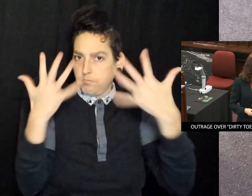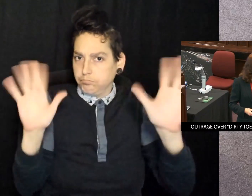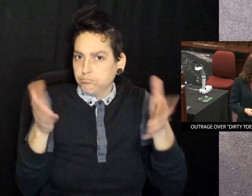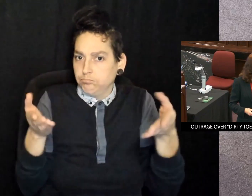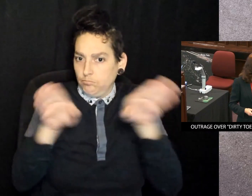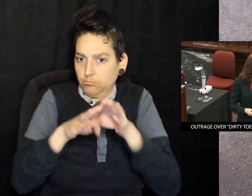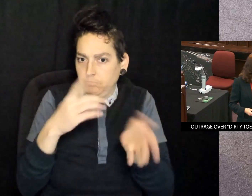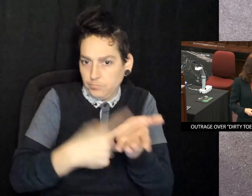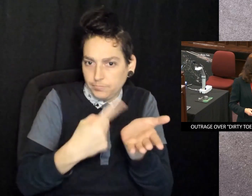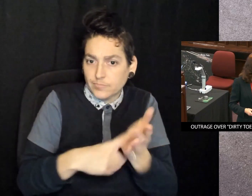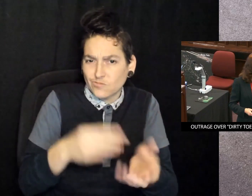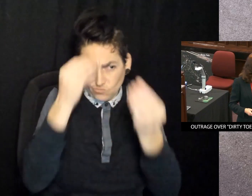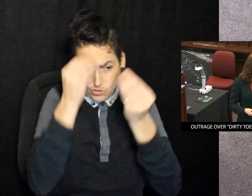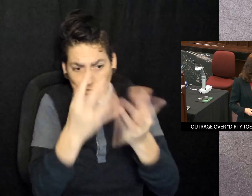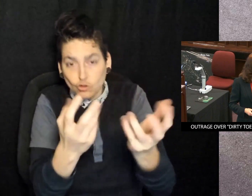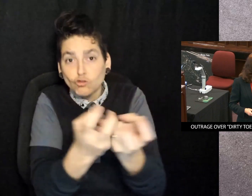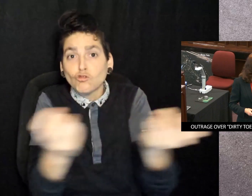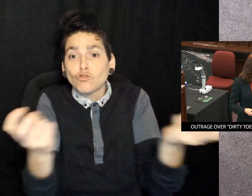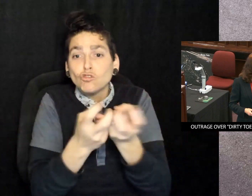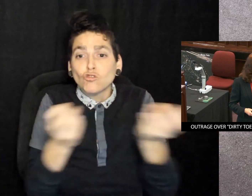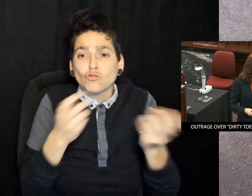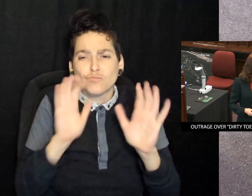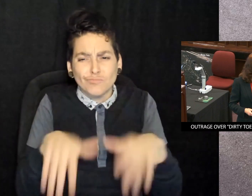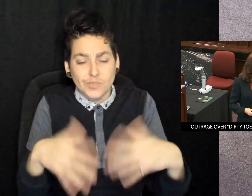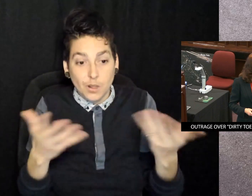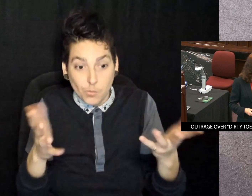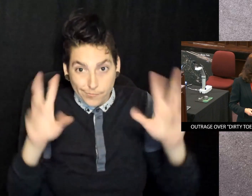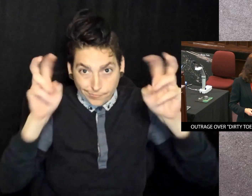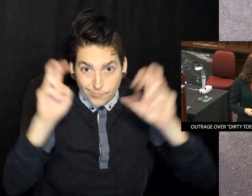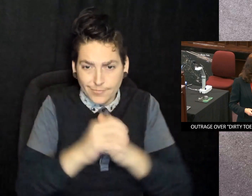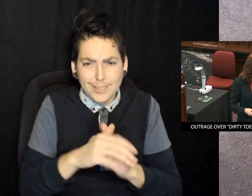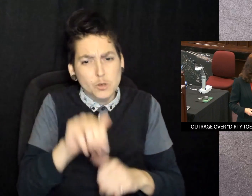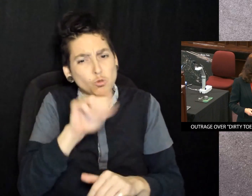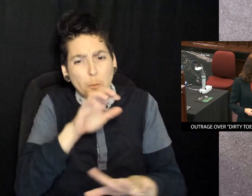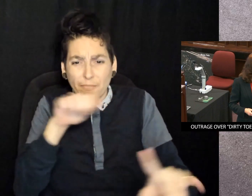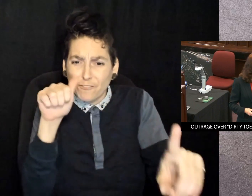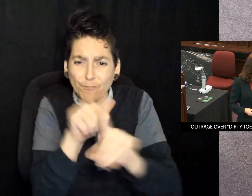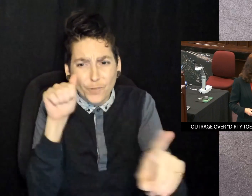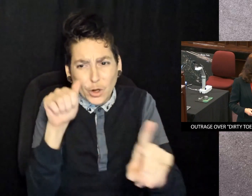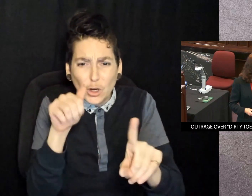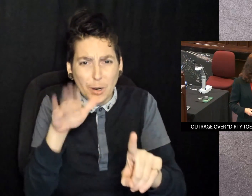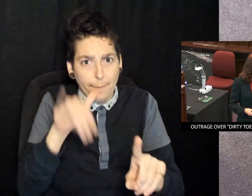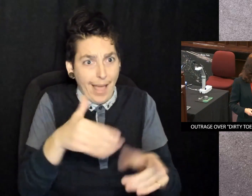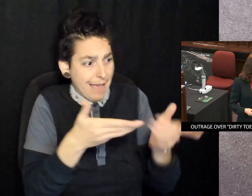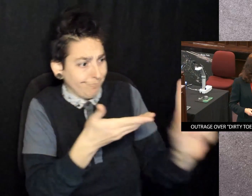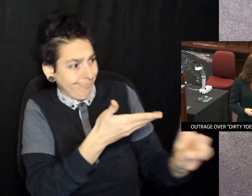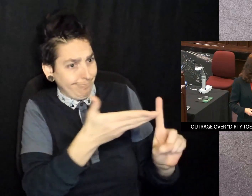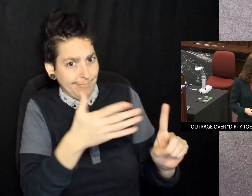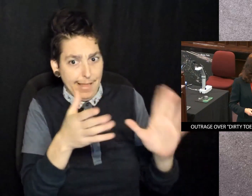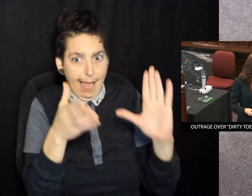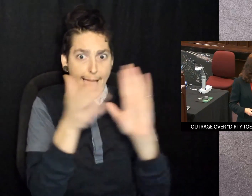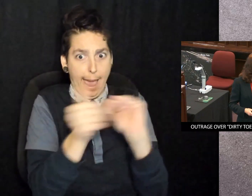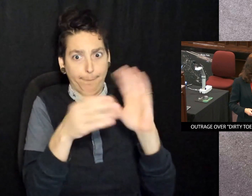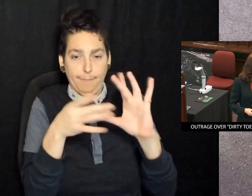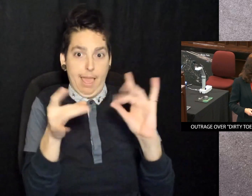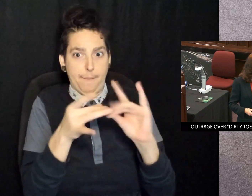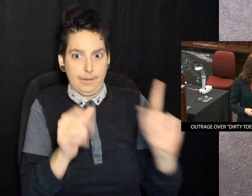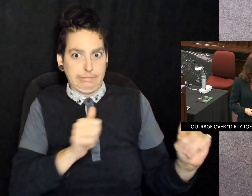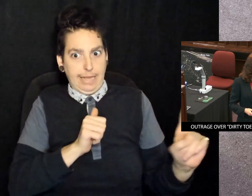And the prosecution wrapped up closing arguments by telling the jury don't be fooled by the defendant's claim